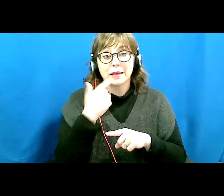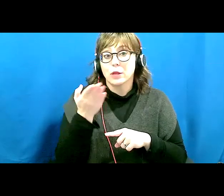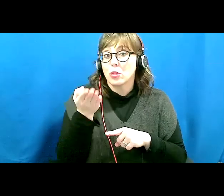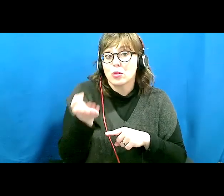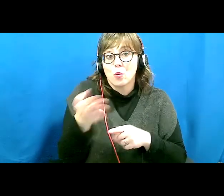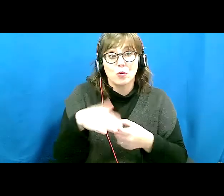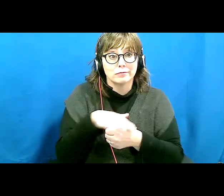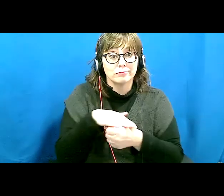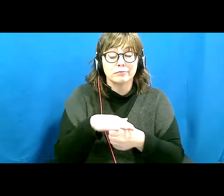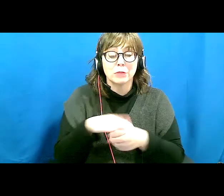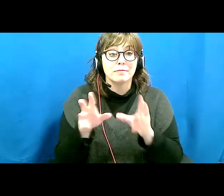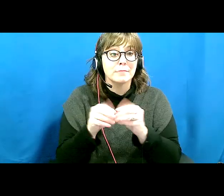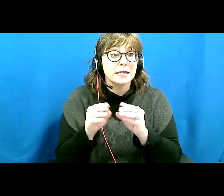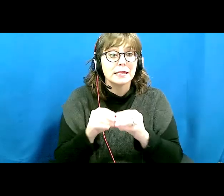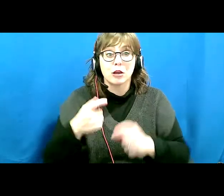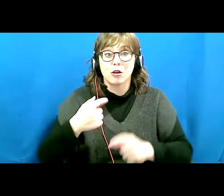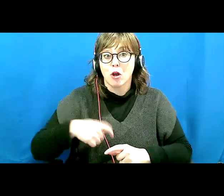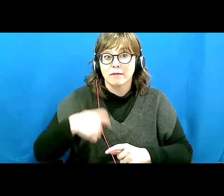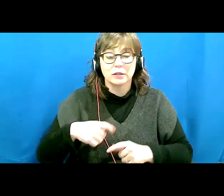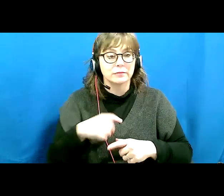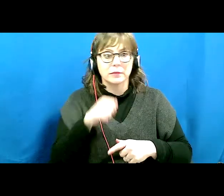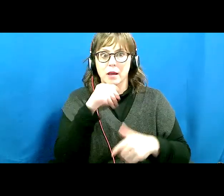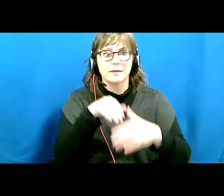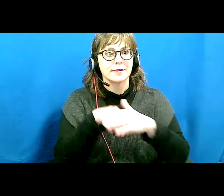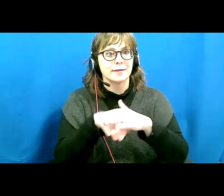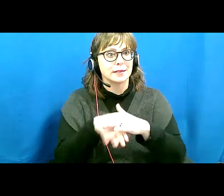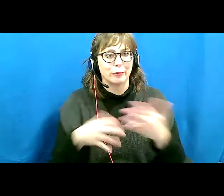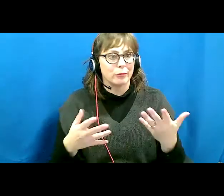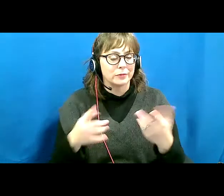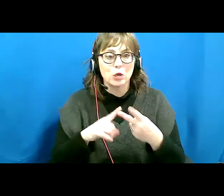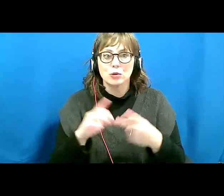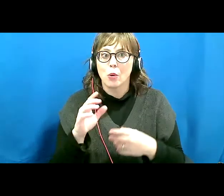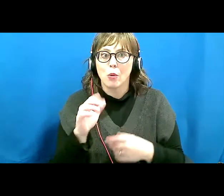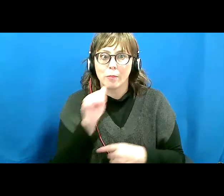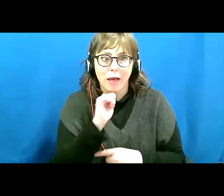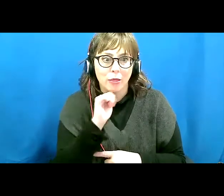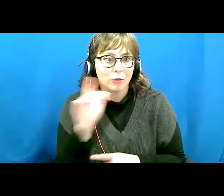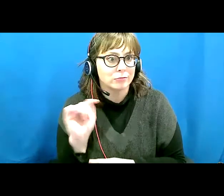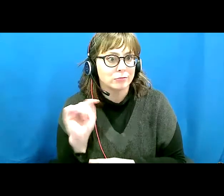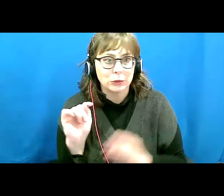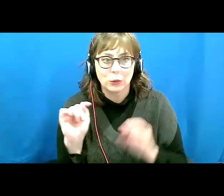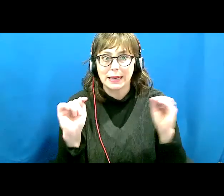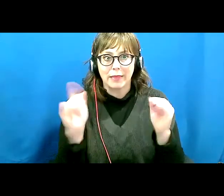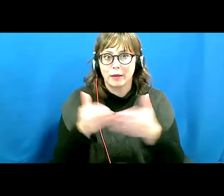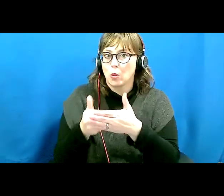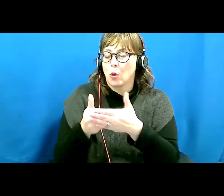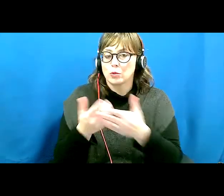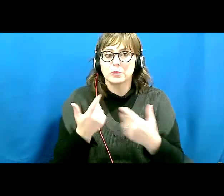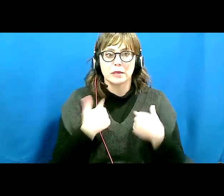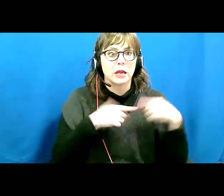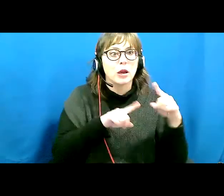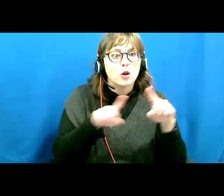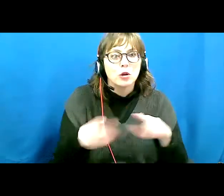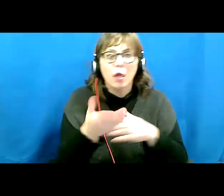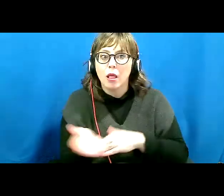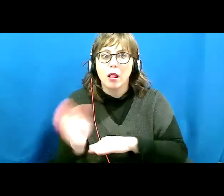locations. There were no washrooms that he would be able to use, and he could not go, you know, and attend a